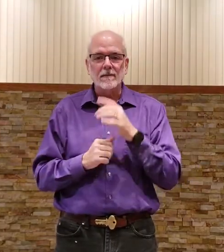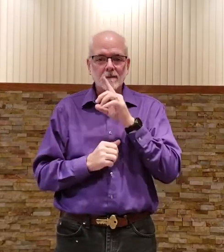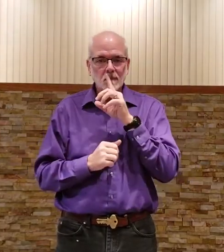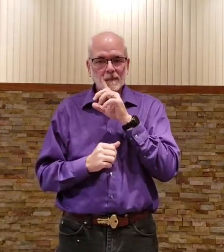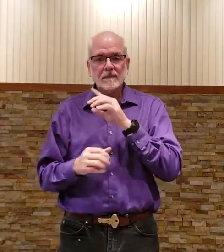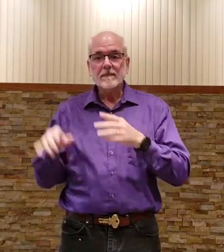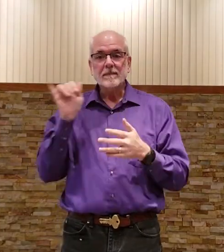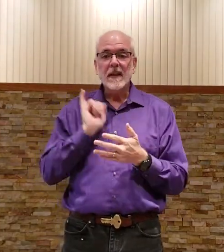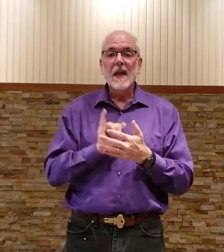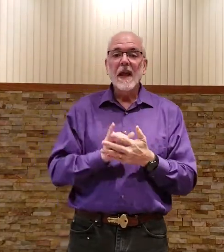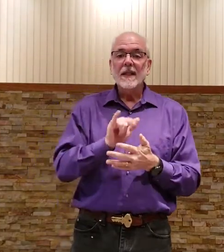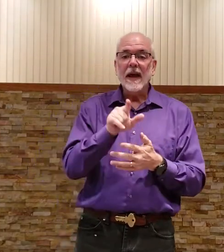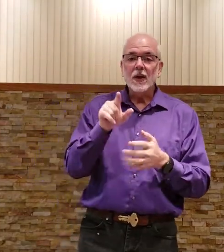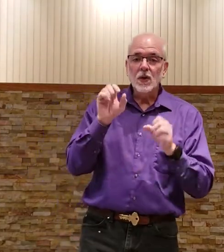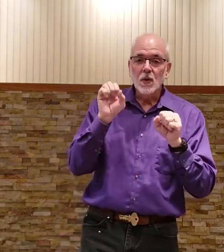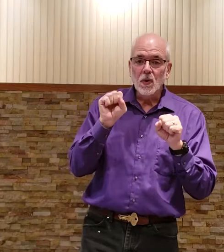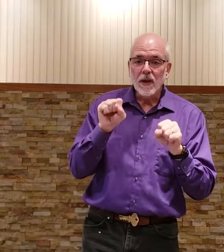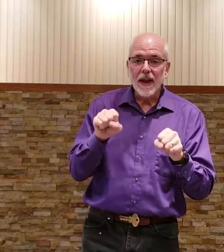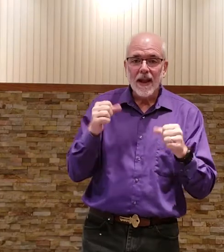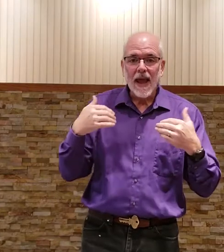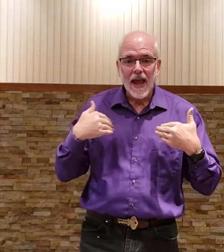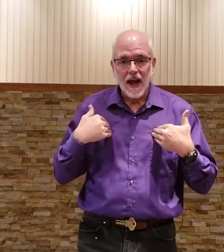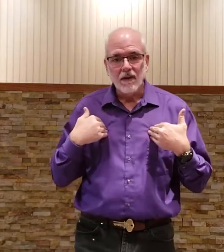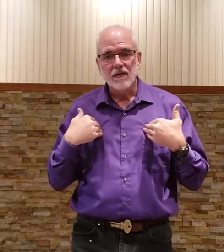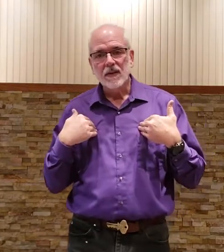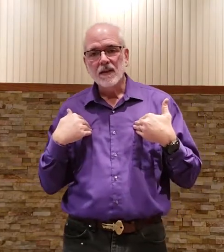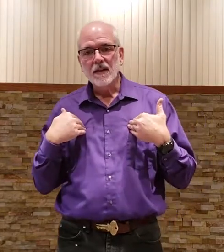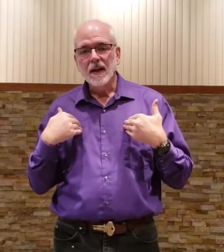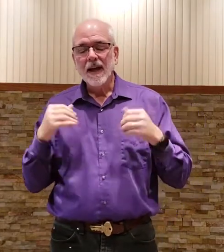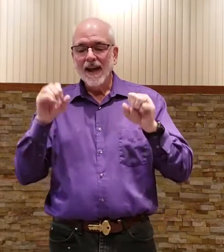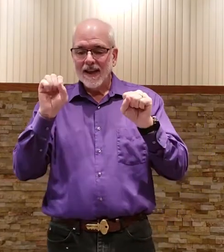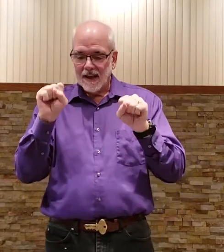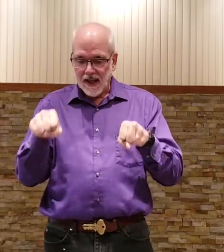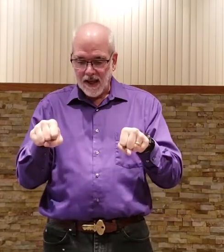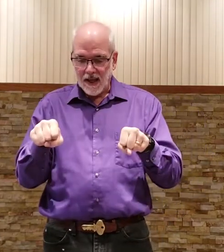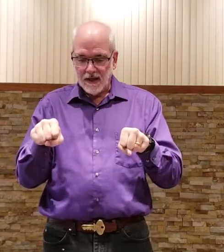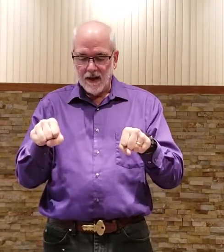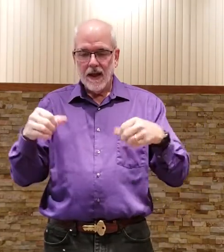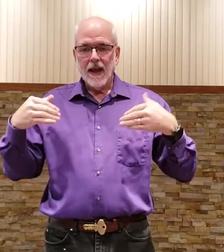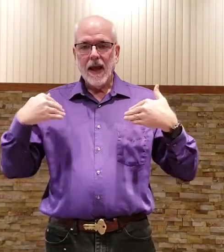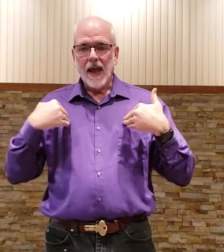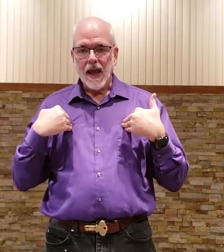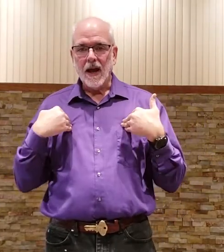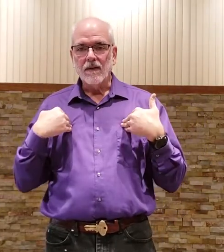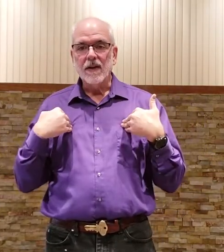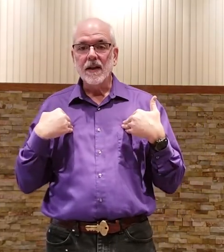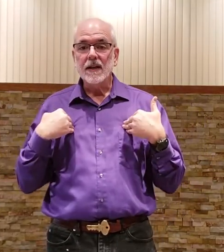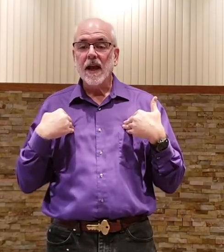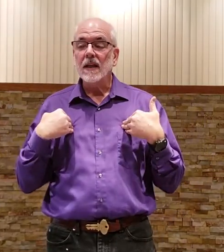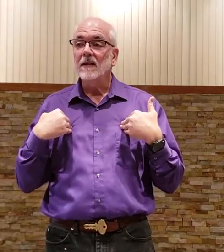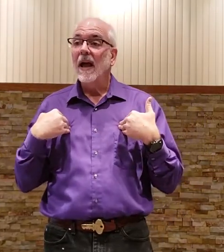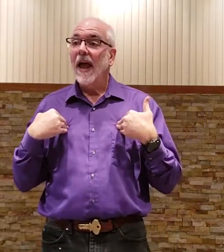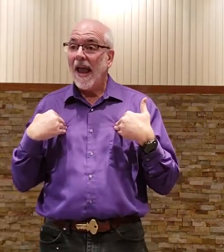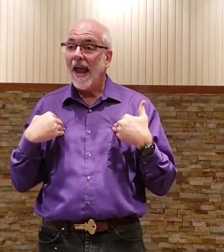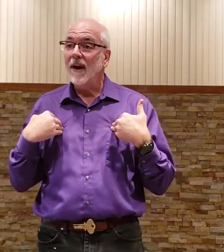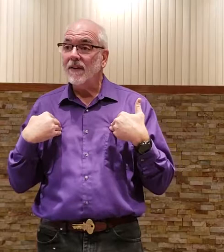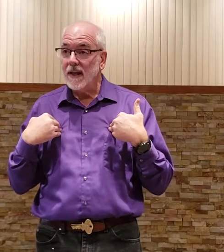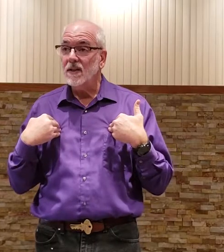that you can have can have in this case have is